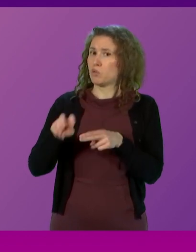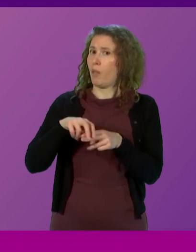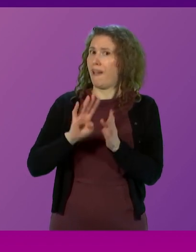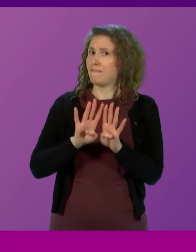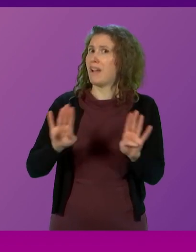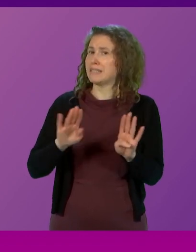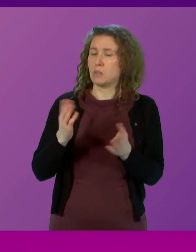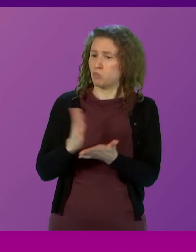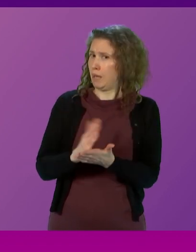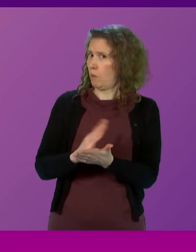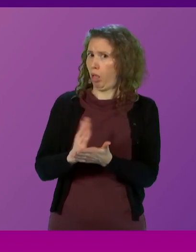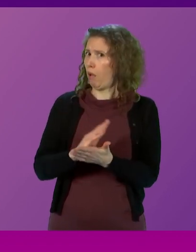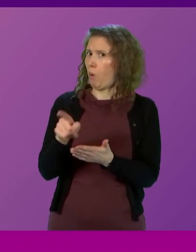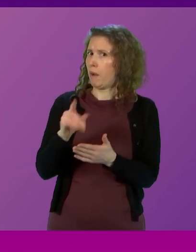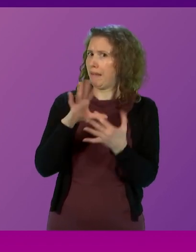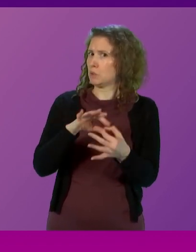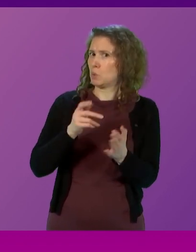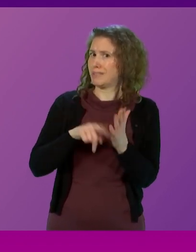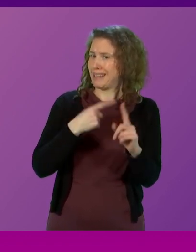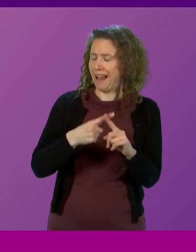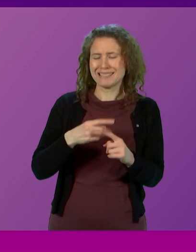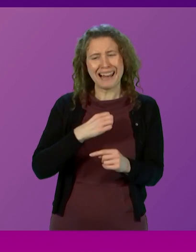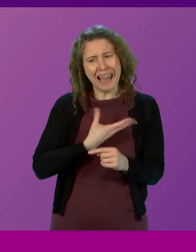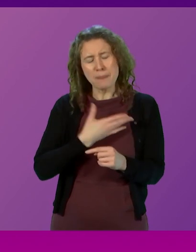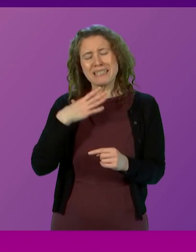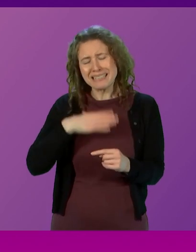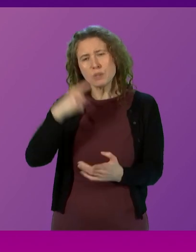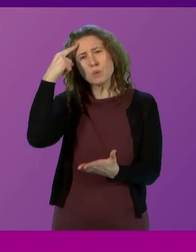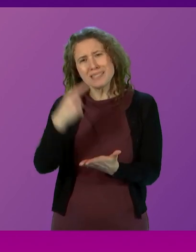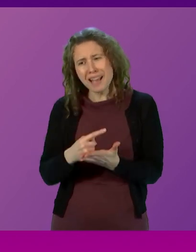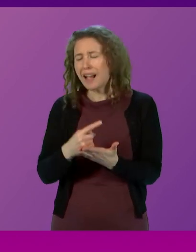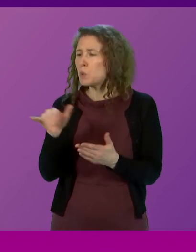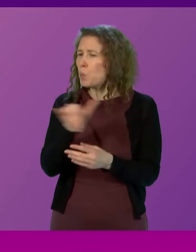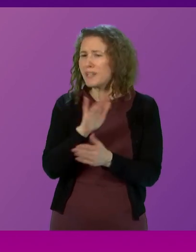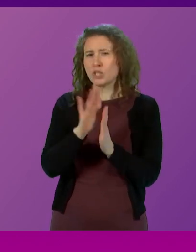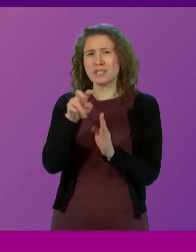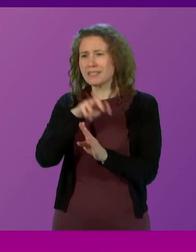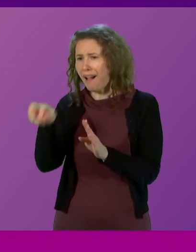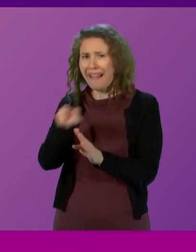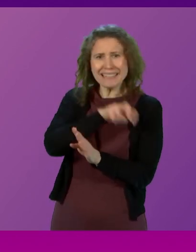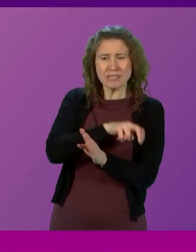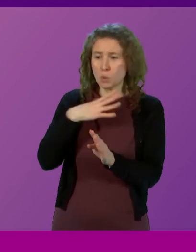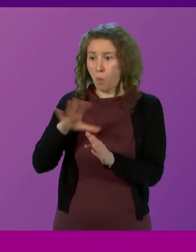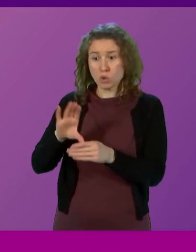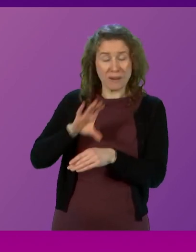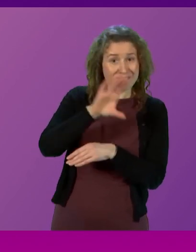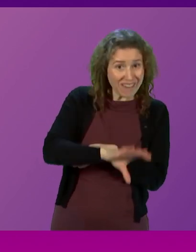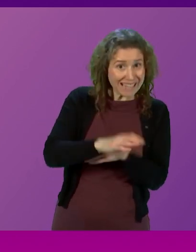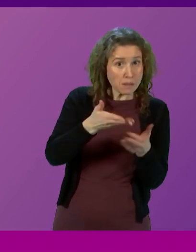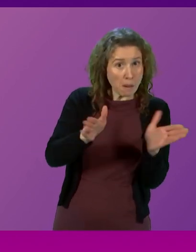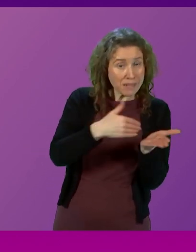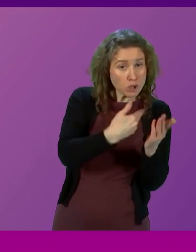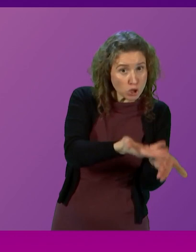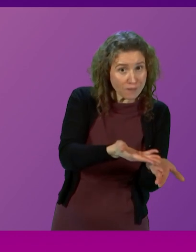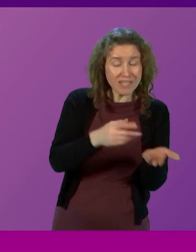issue of taxation the Labour Party's got to decide whose side are they on are they on the side of investing in the public